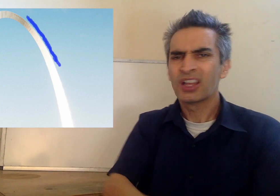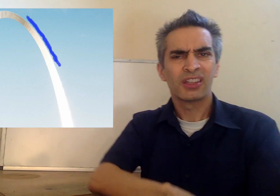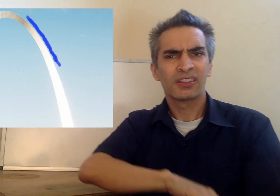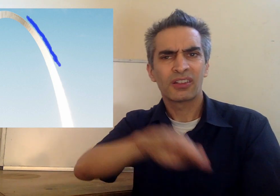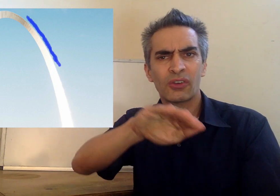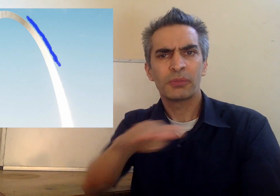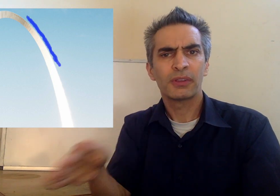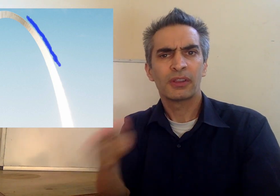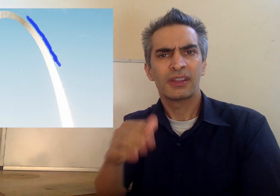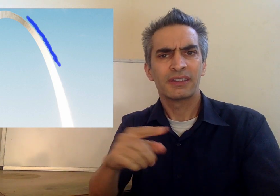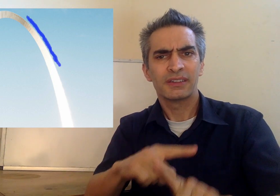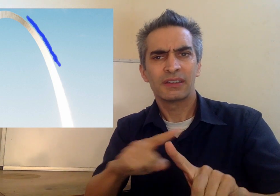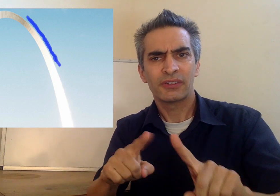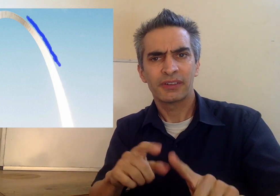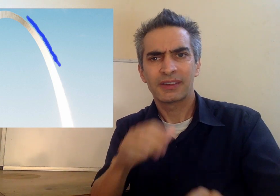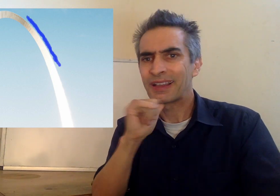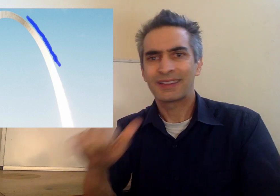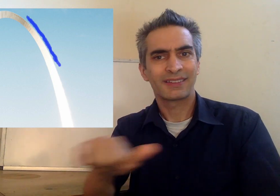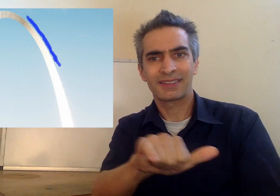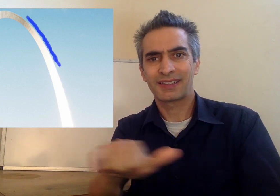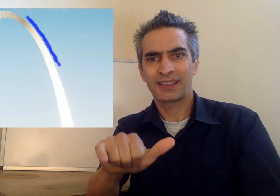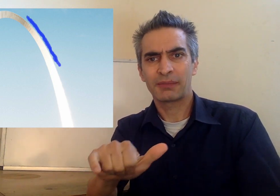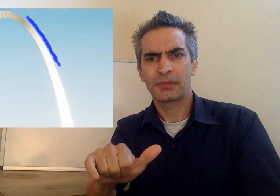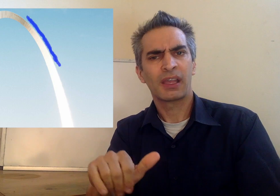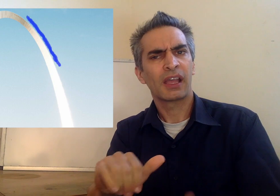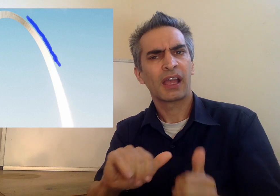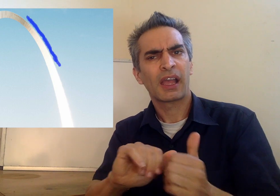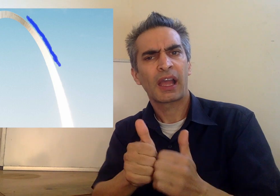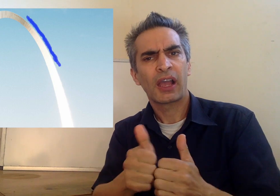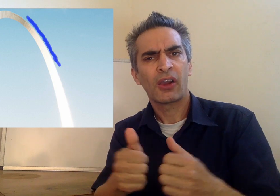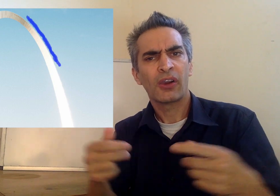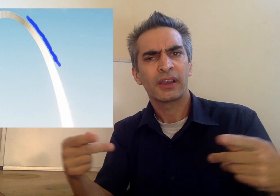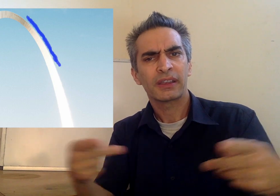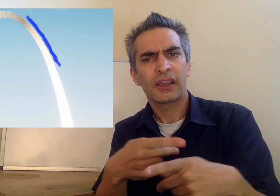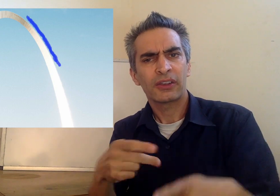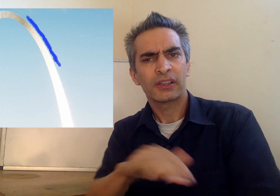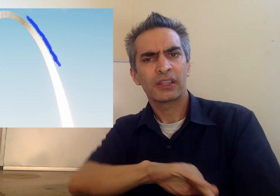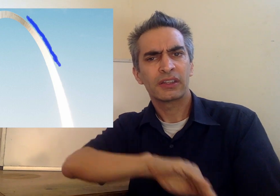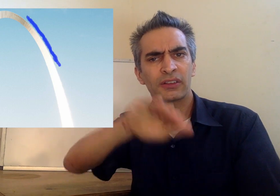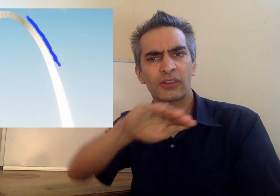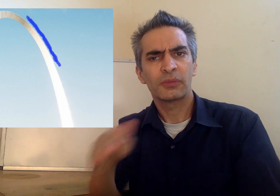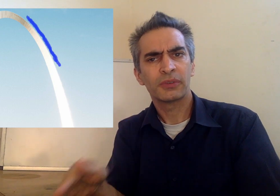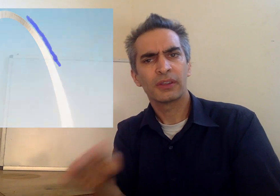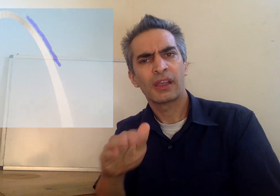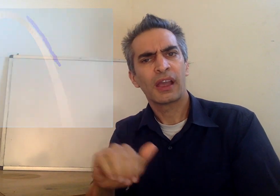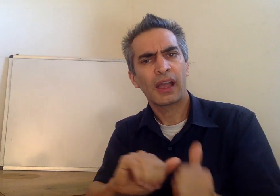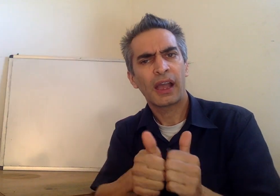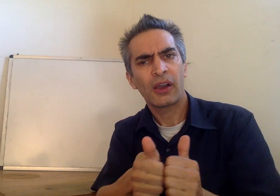The slopes are different. They're not the same. How do we calculate the slopes?